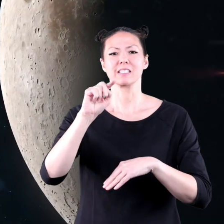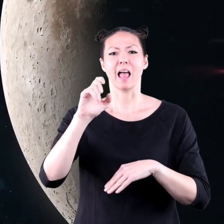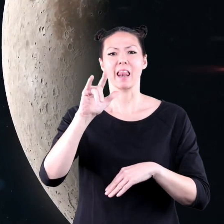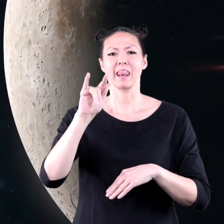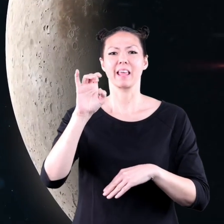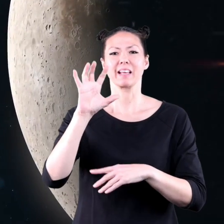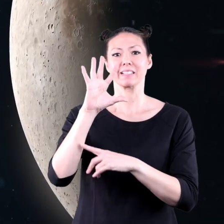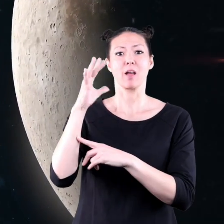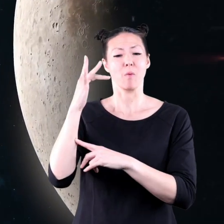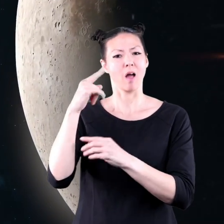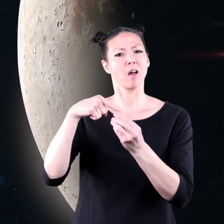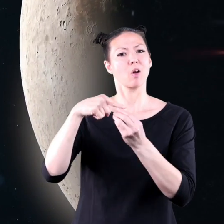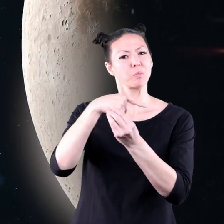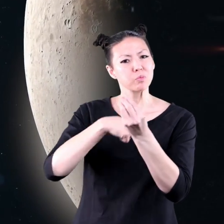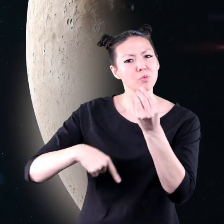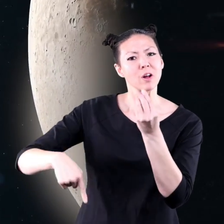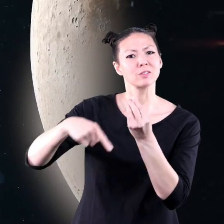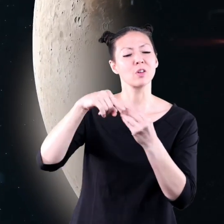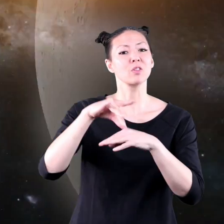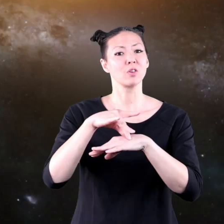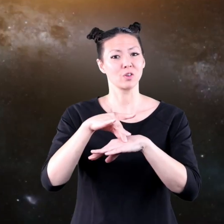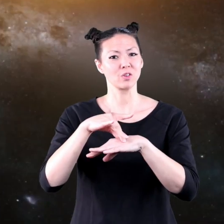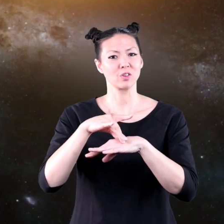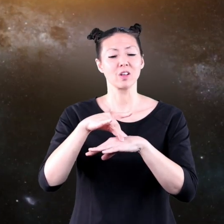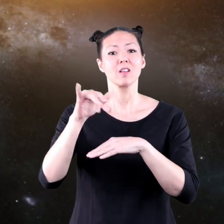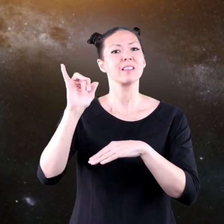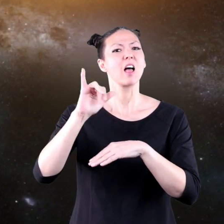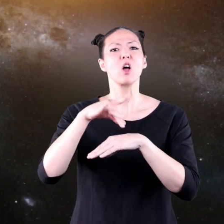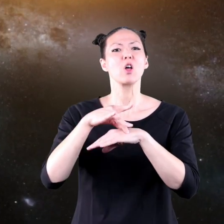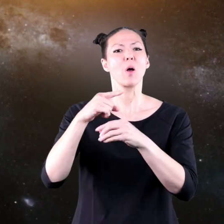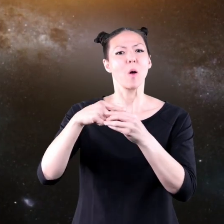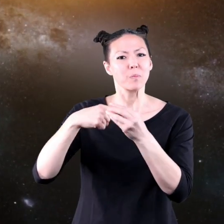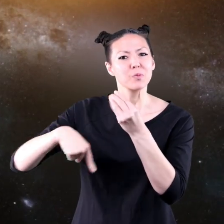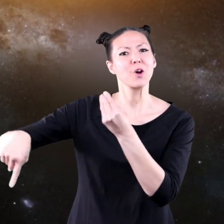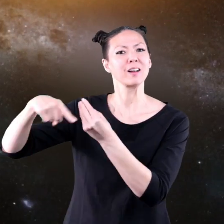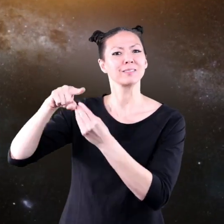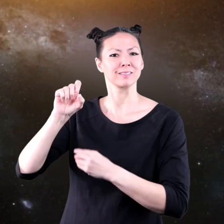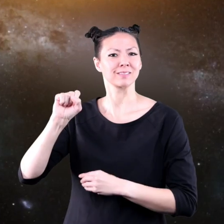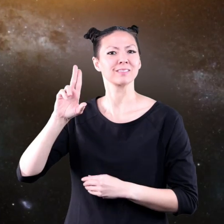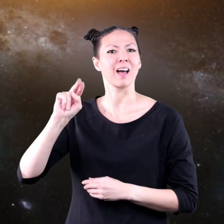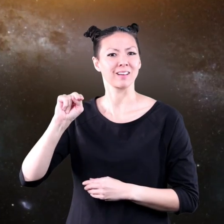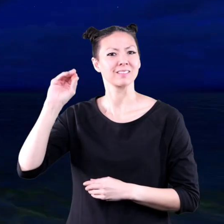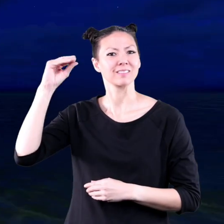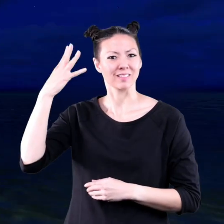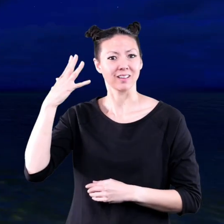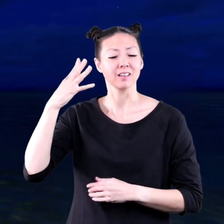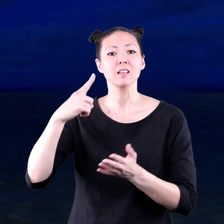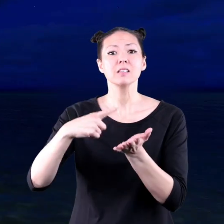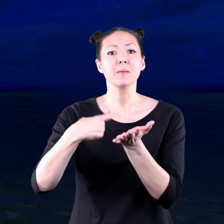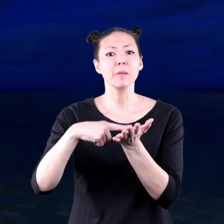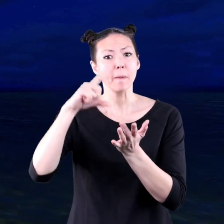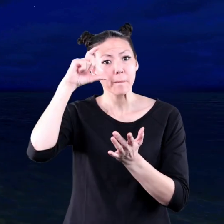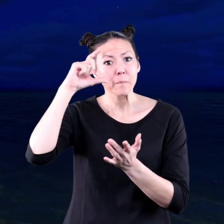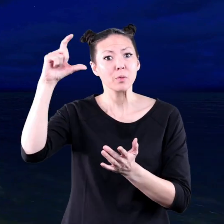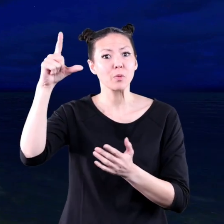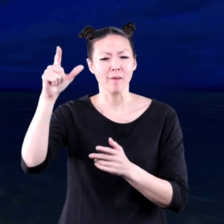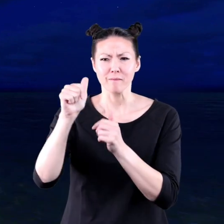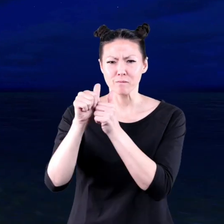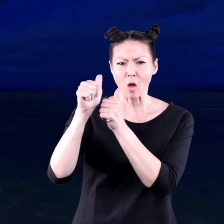because it orbits the earth just like the earth orbits the sun sometimes the moon is farther away from the